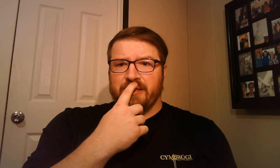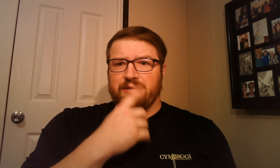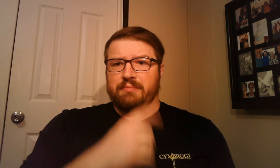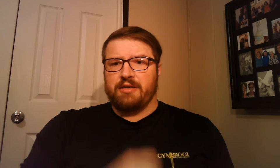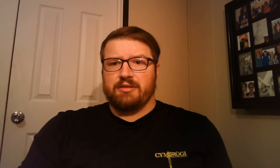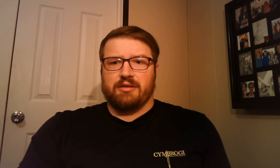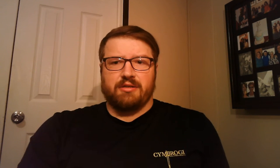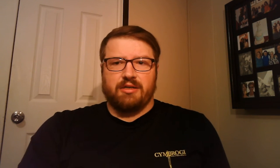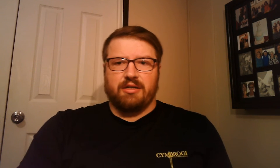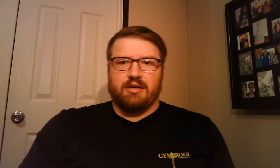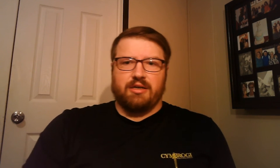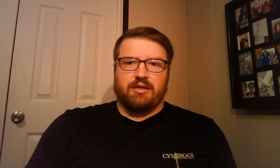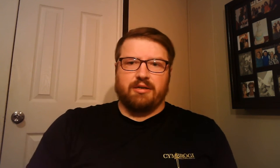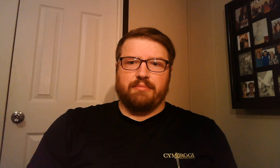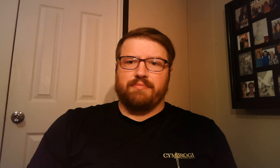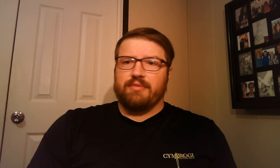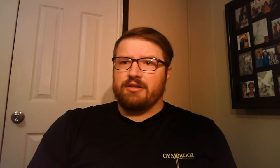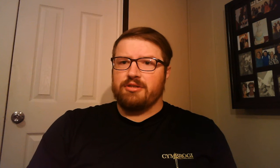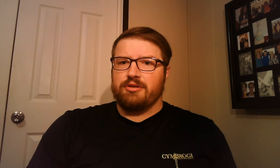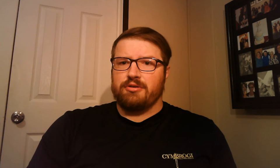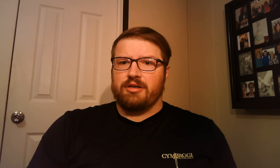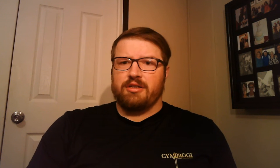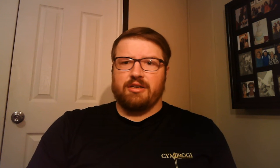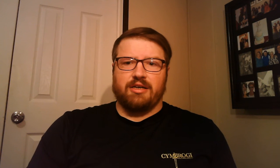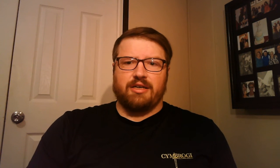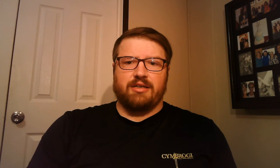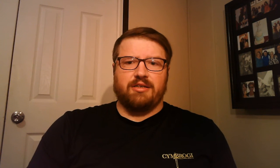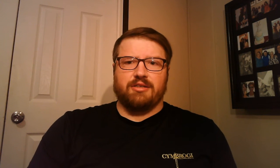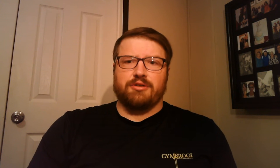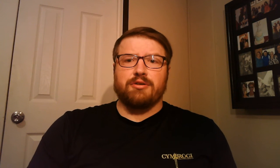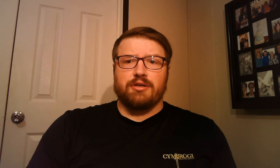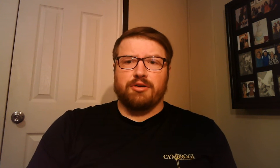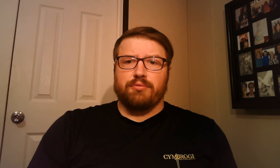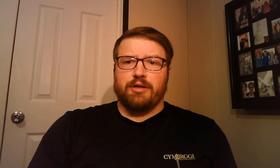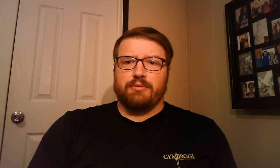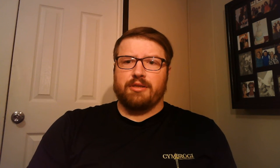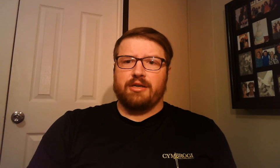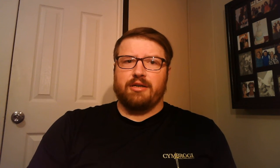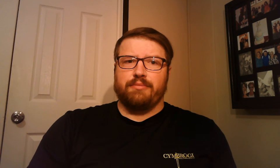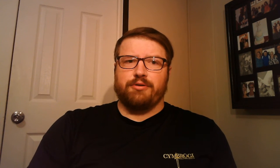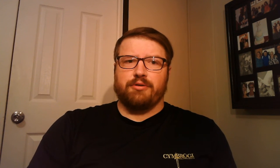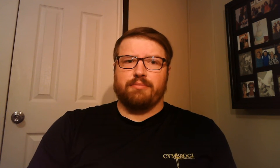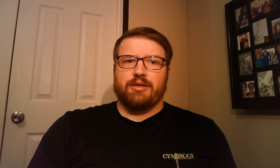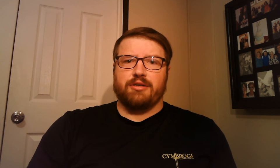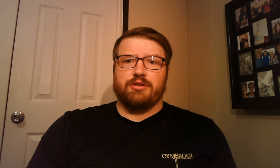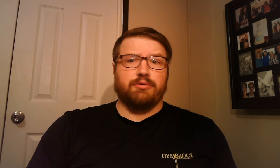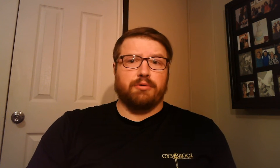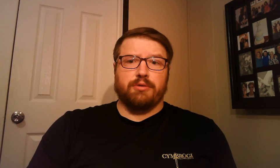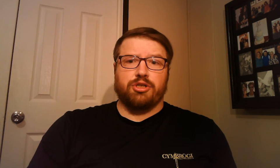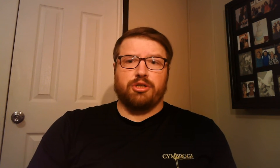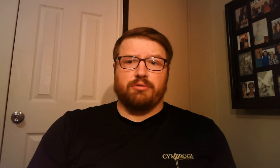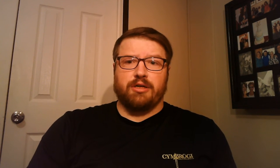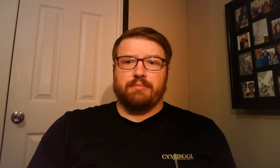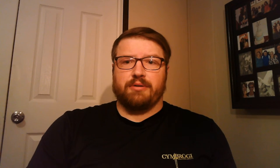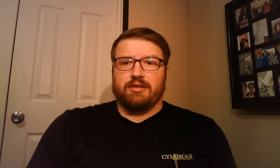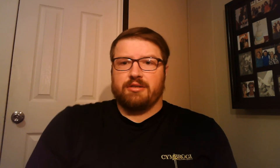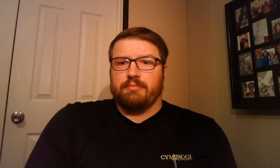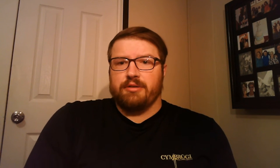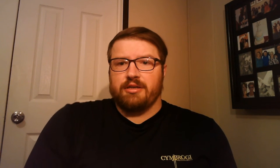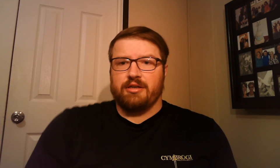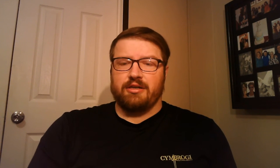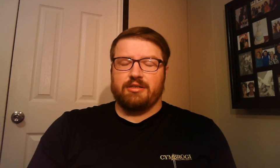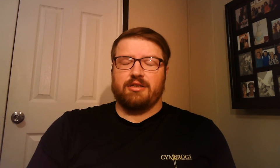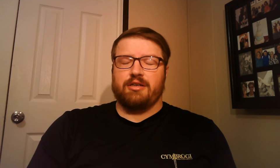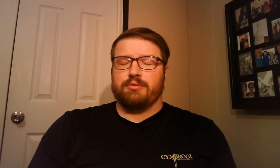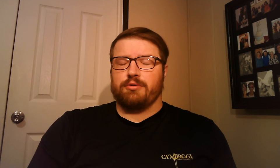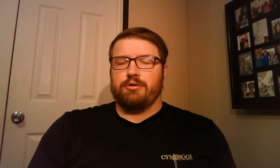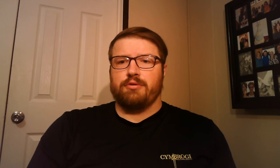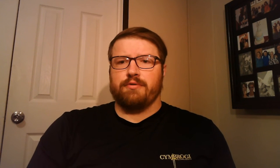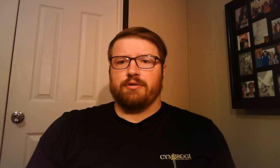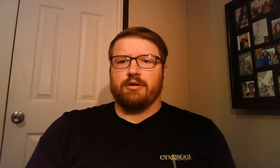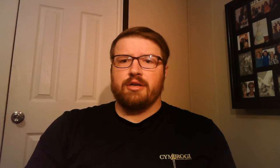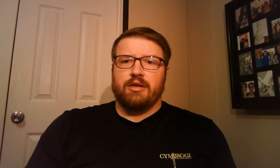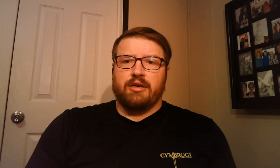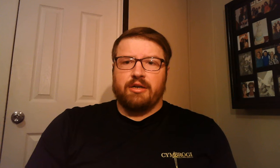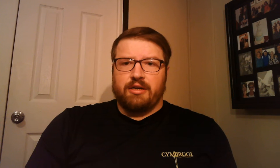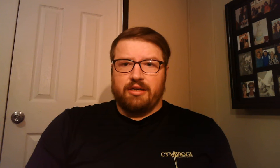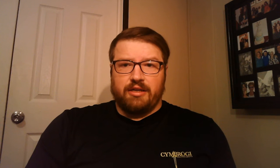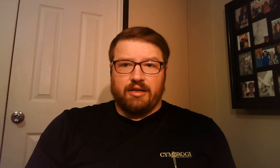that basically, starting in the 90s, they couldn't get away with that anymore because no one would show up because the blood and guts days were over, and they